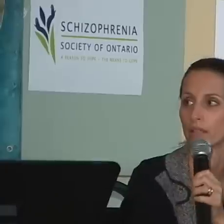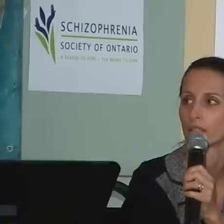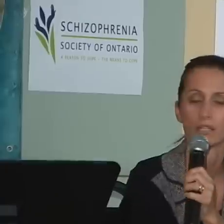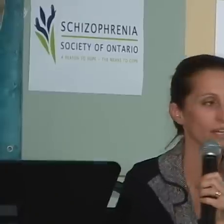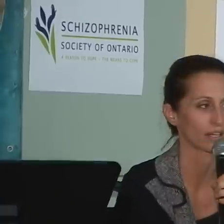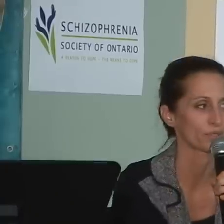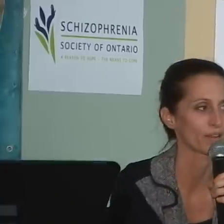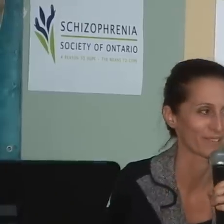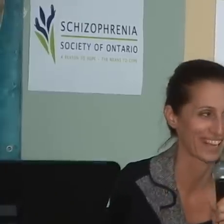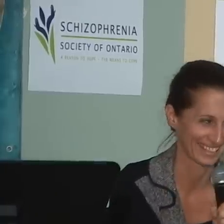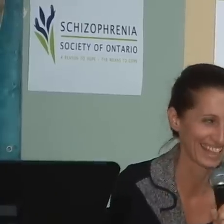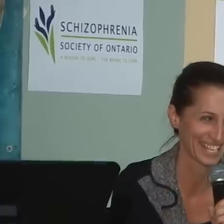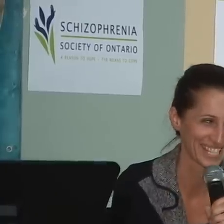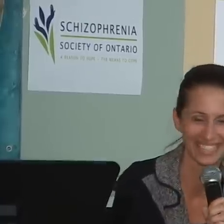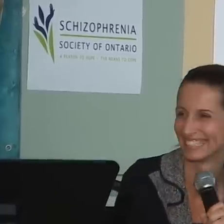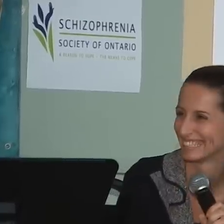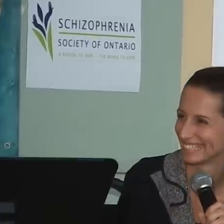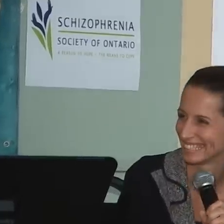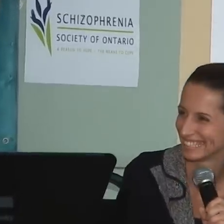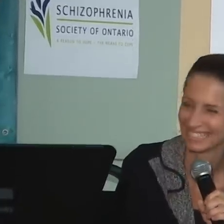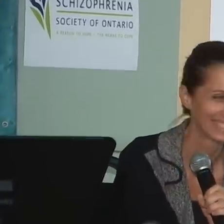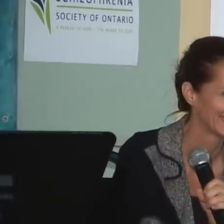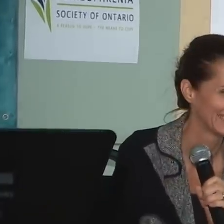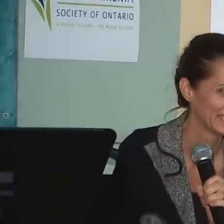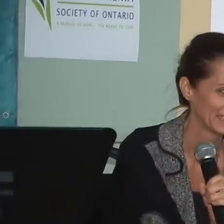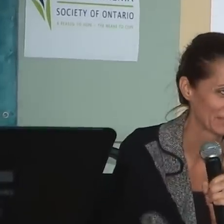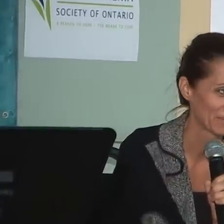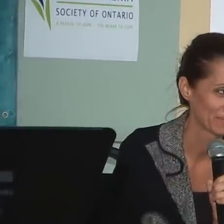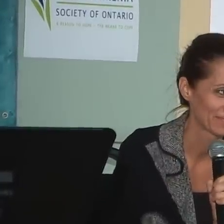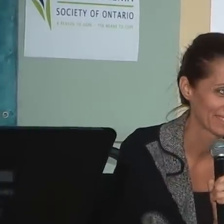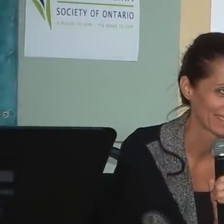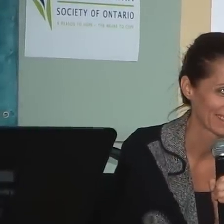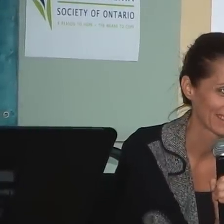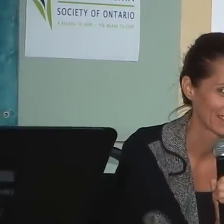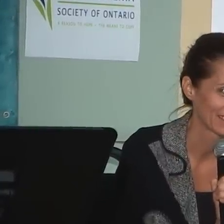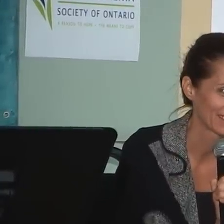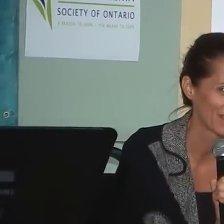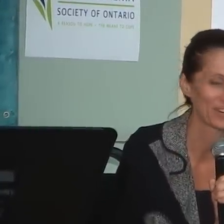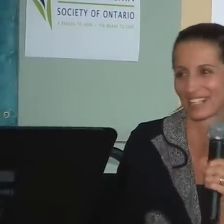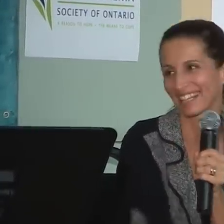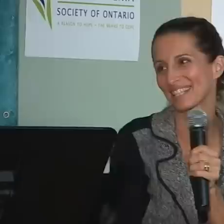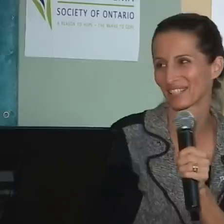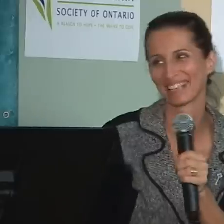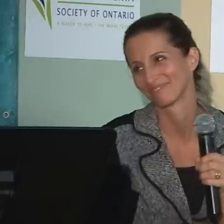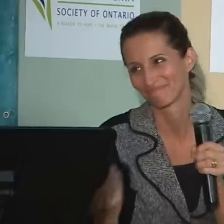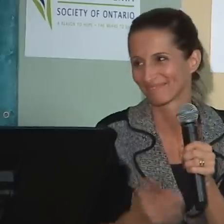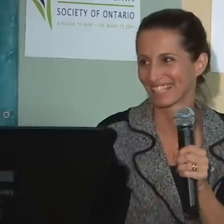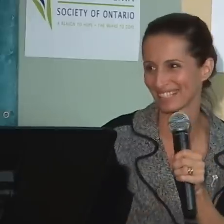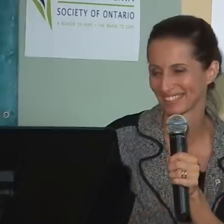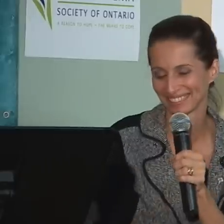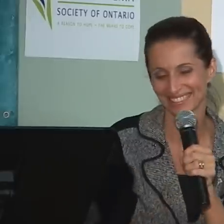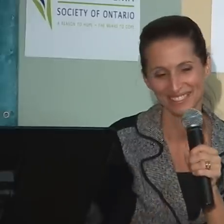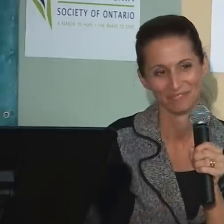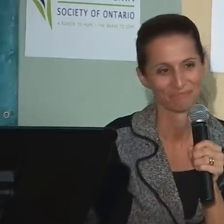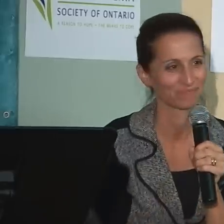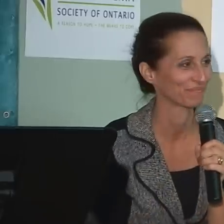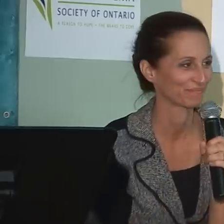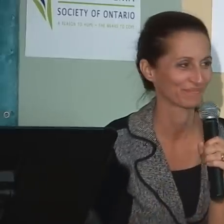Yeah. Yeah. We have two minutes. How are we doing tonight? About 20 seconds. Okay. In that case, I'm going to move on.